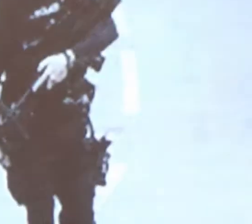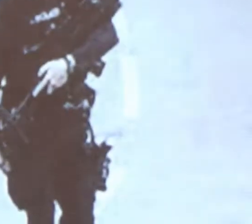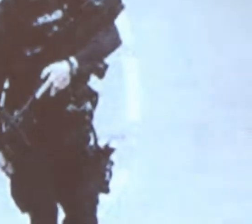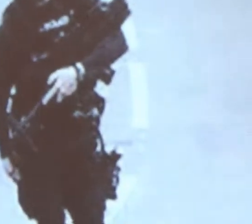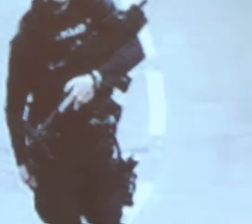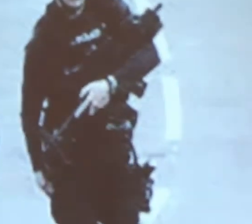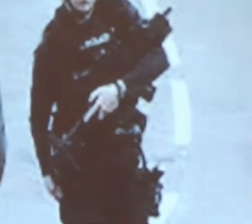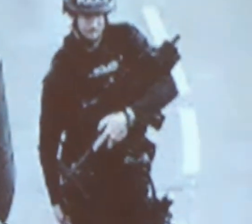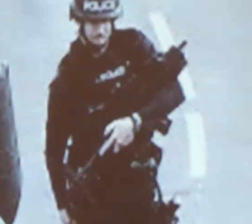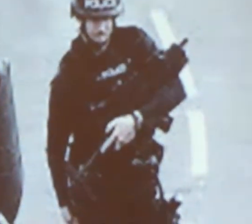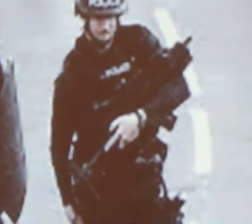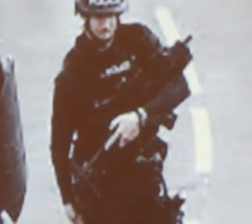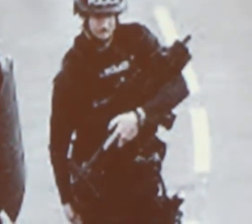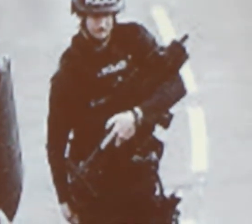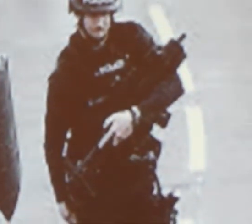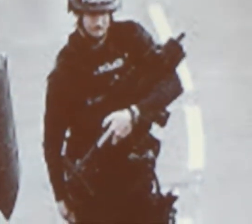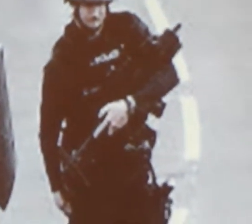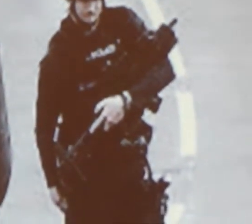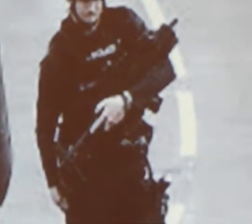armed fire officers.